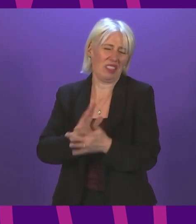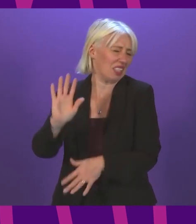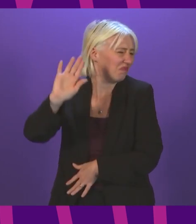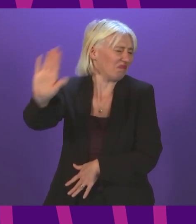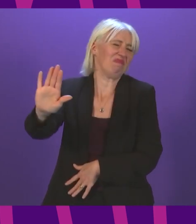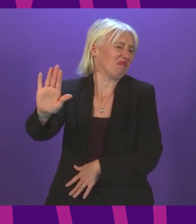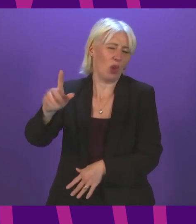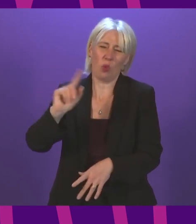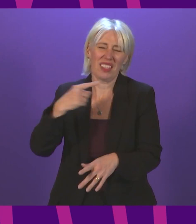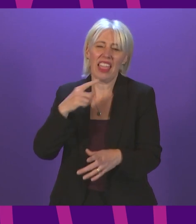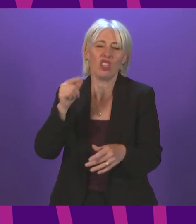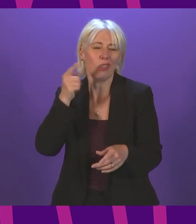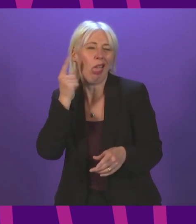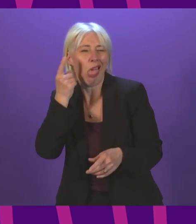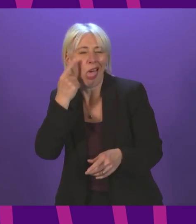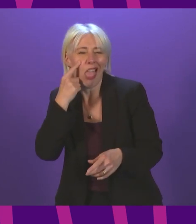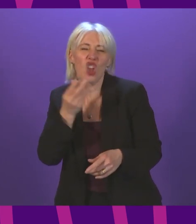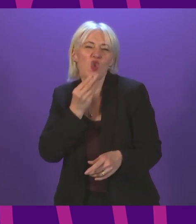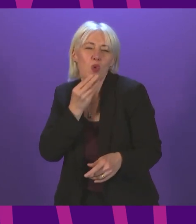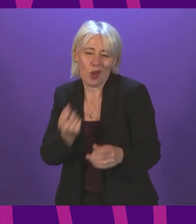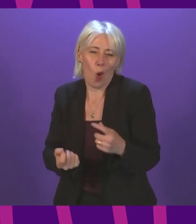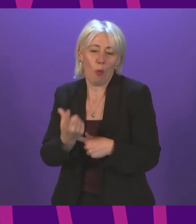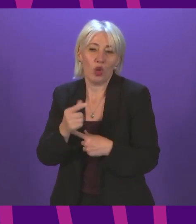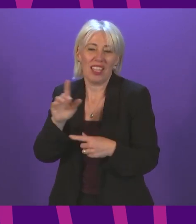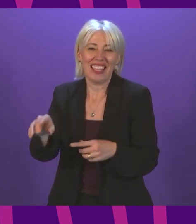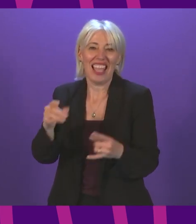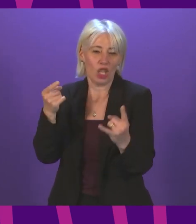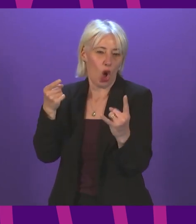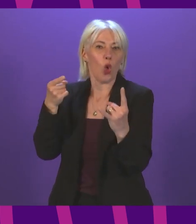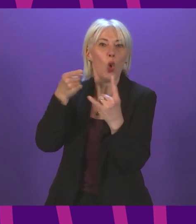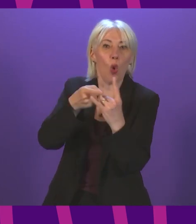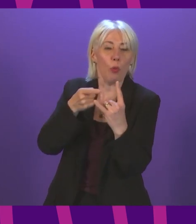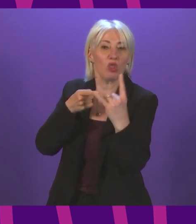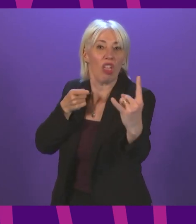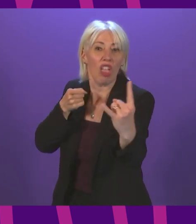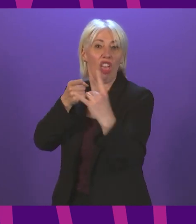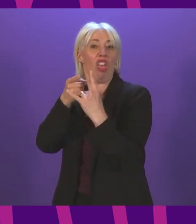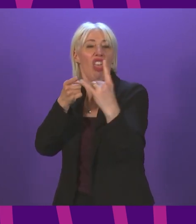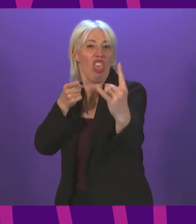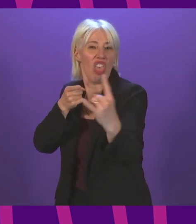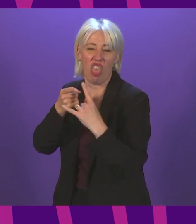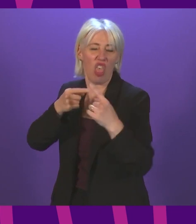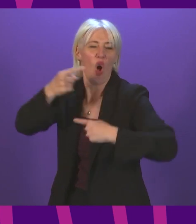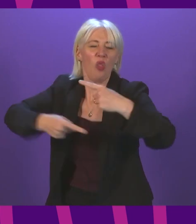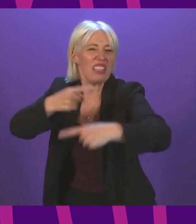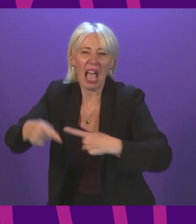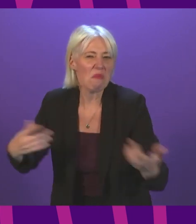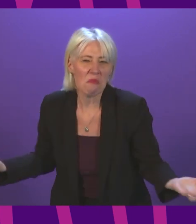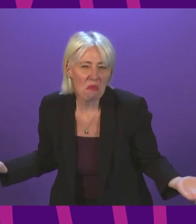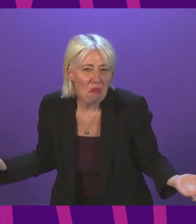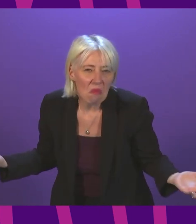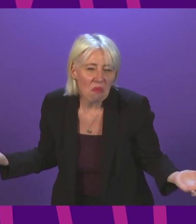opportunistic and changes his own goalposts at every turn. Because a few weeks ago,